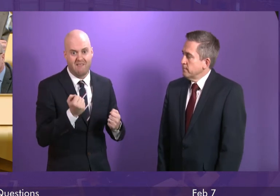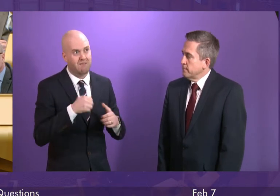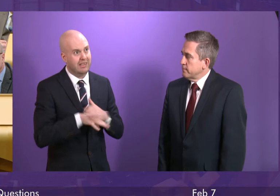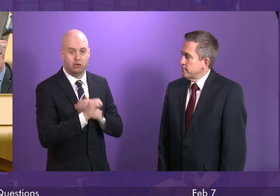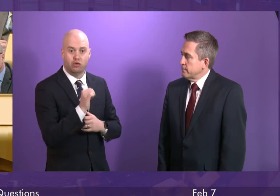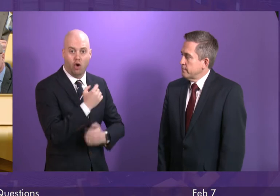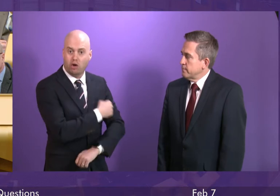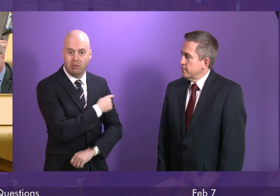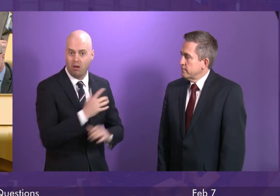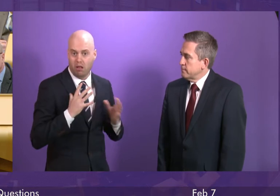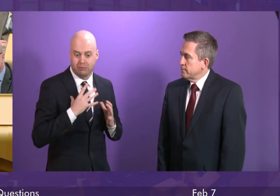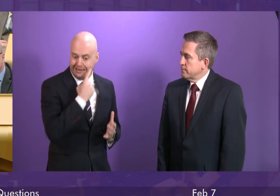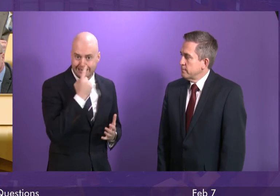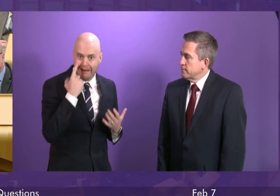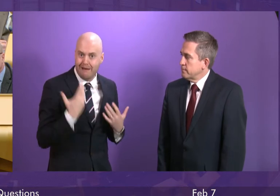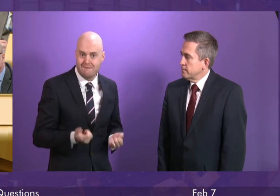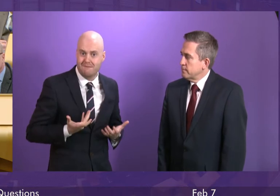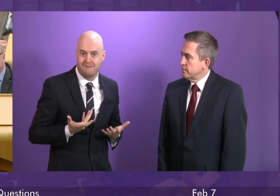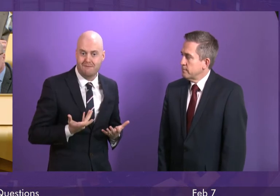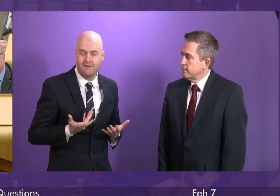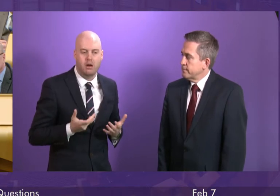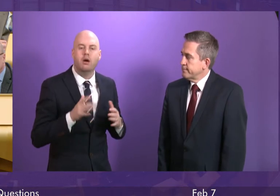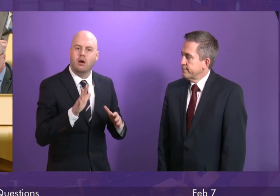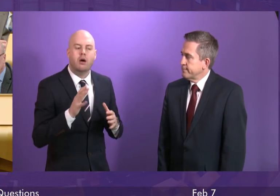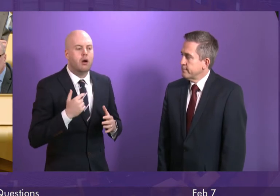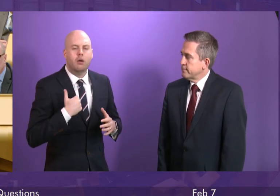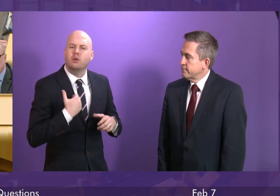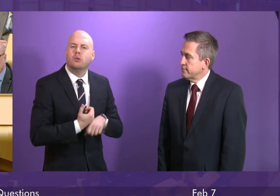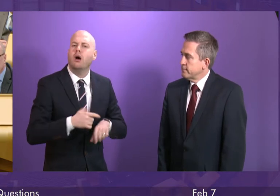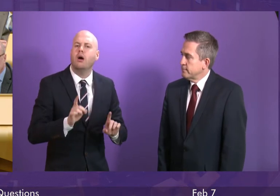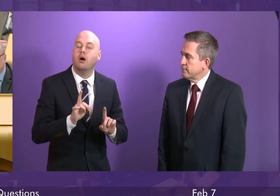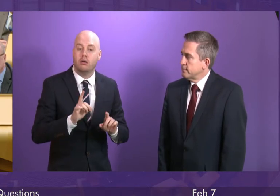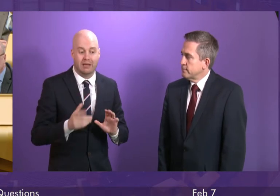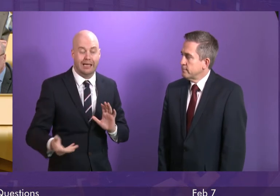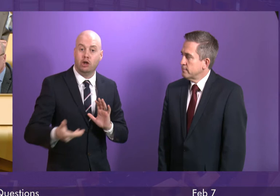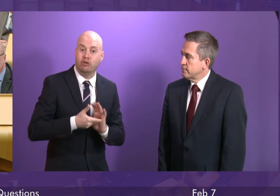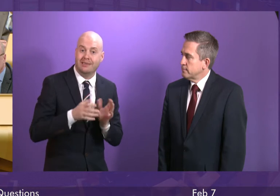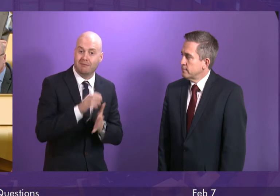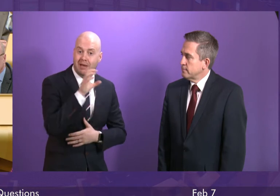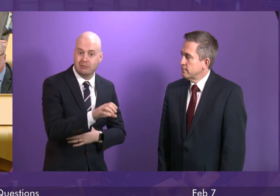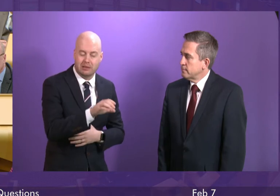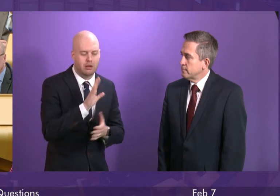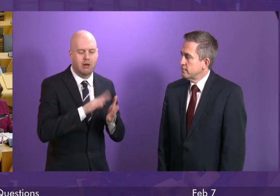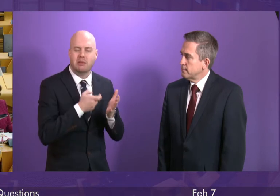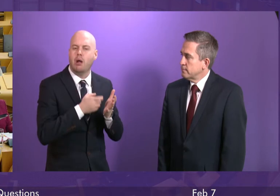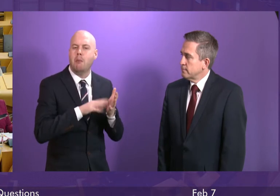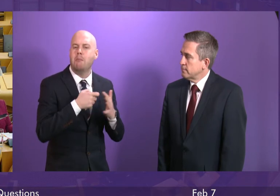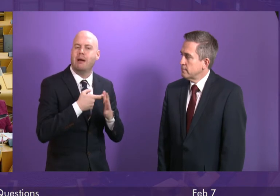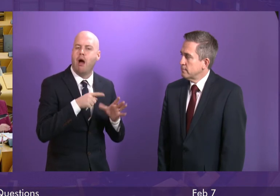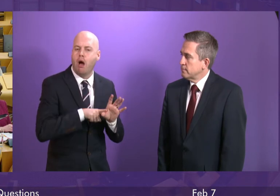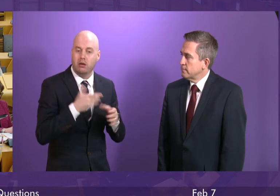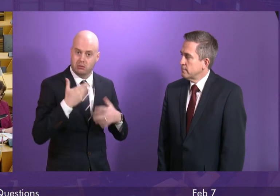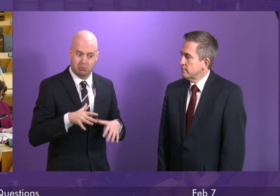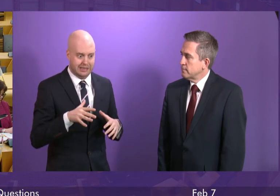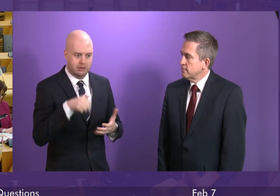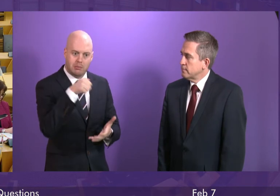hospitals. And one of the things that is helping that process is the increased investment that Mr Mackay made available in the budget process to